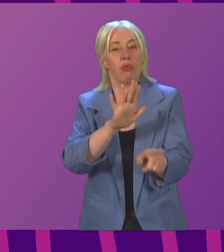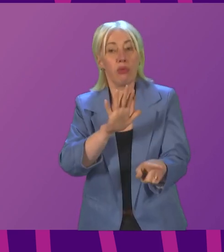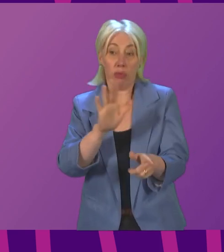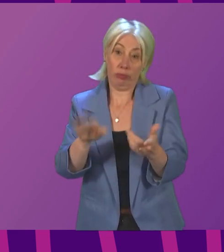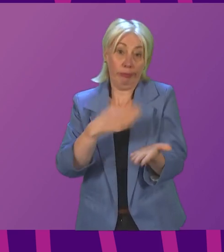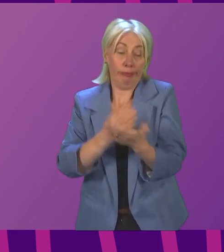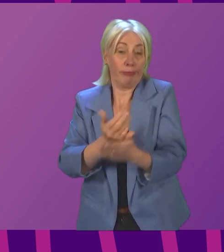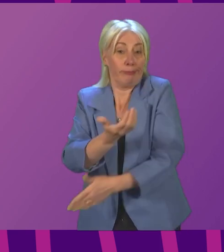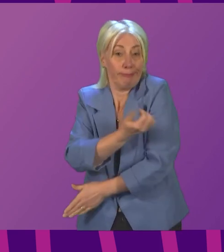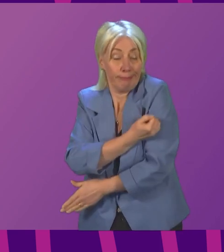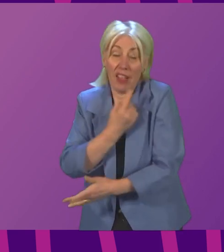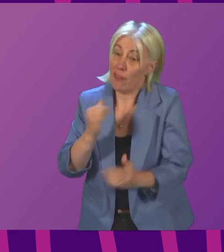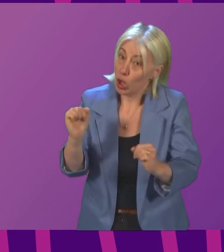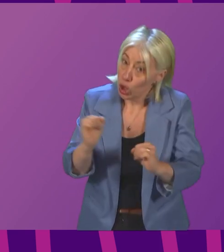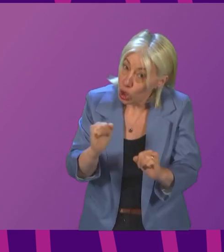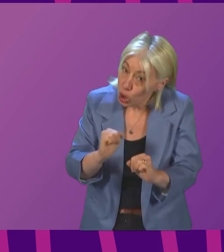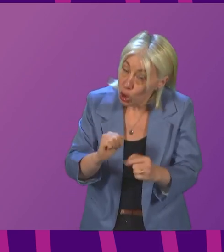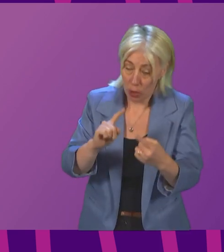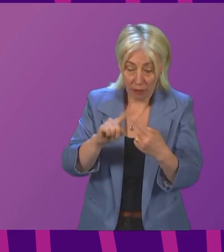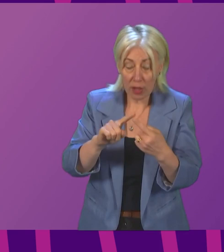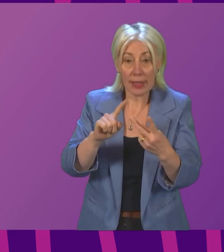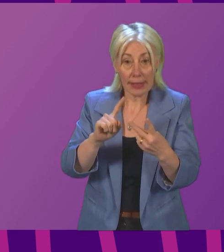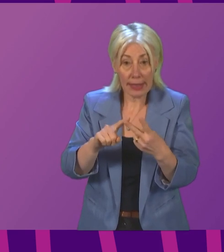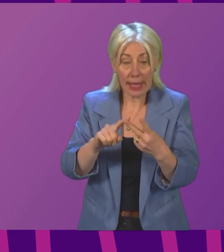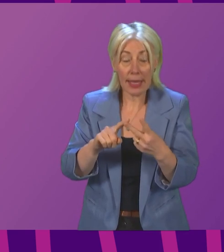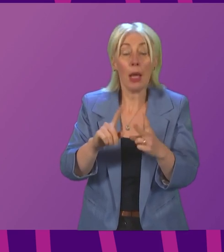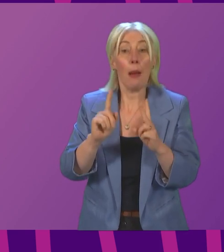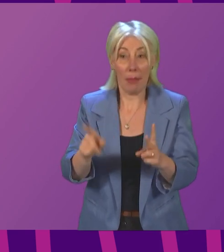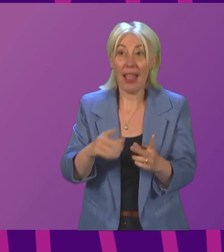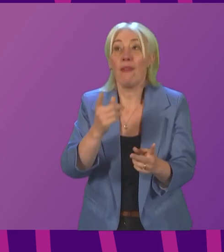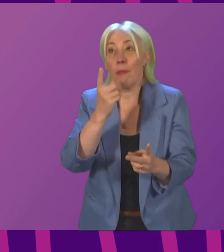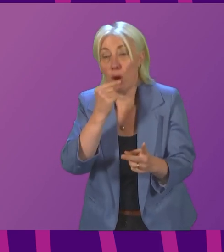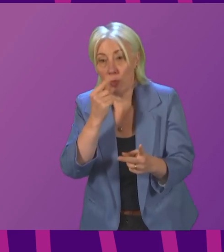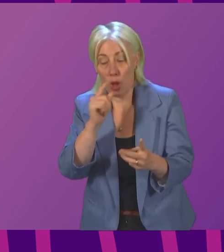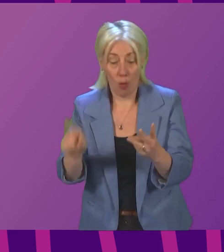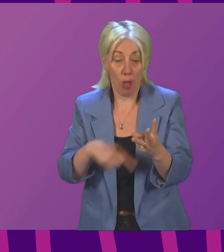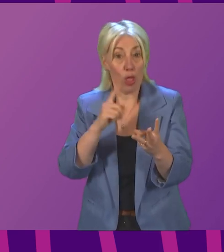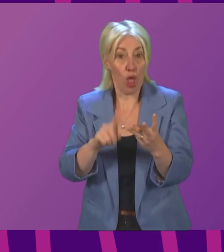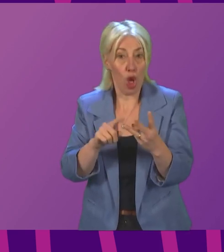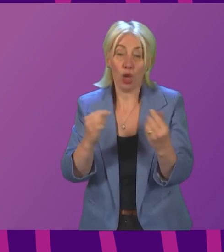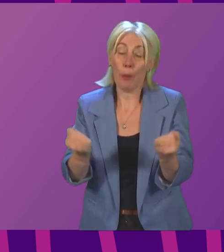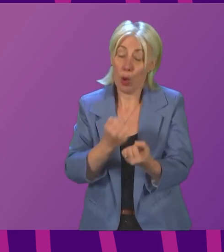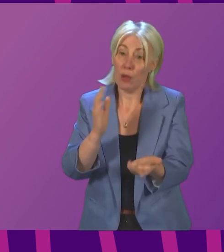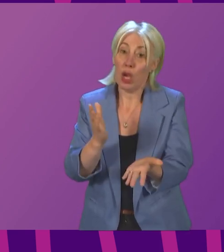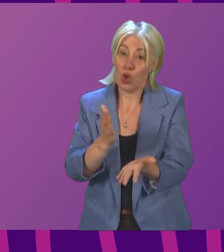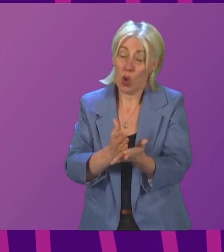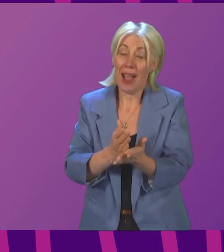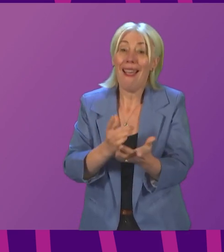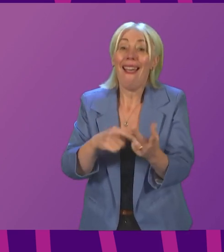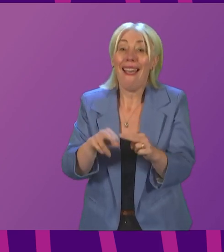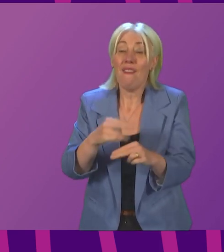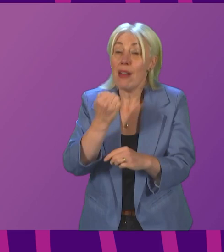vaccinated. If we have not already, with our first and second dose, and certainly when we are able to, with our booster dose. If we see cases